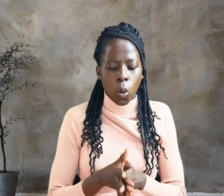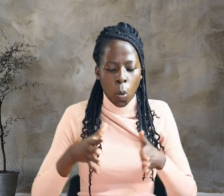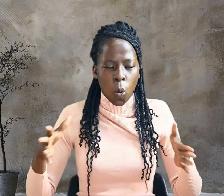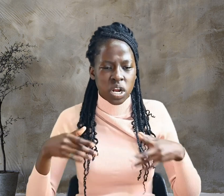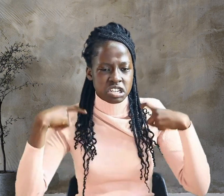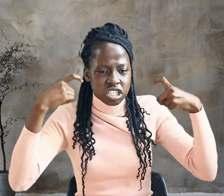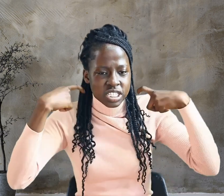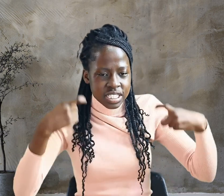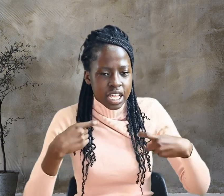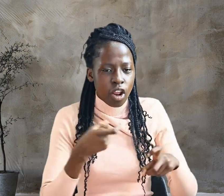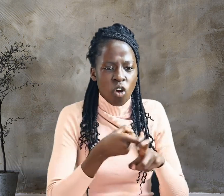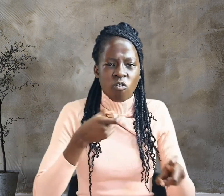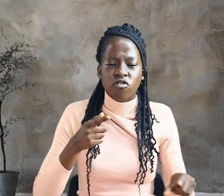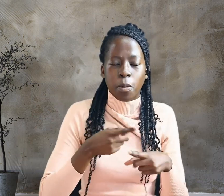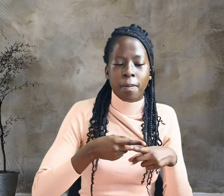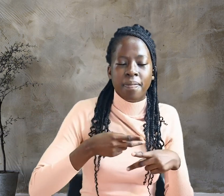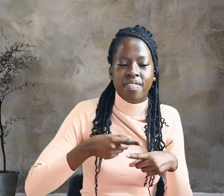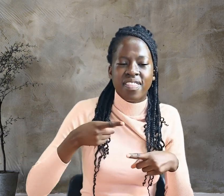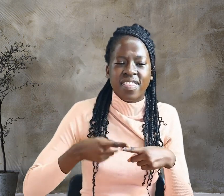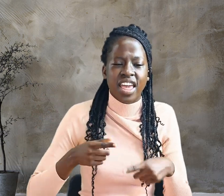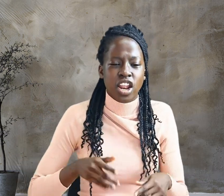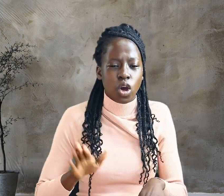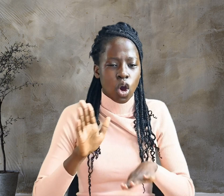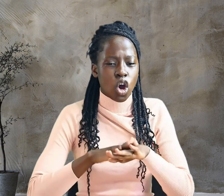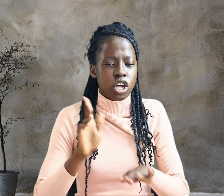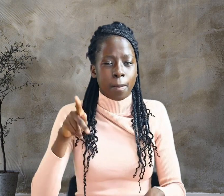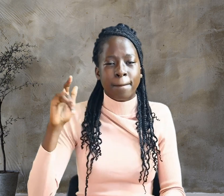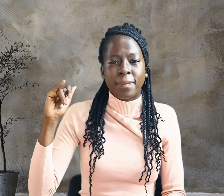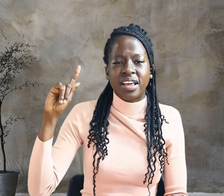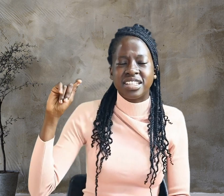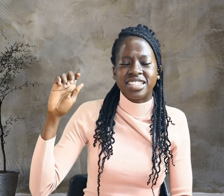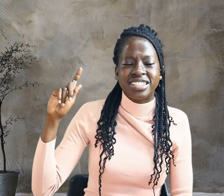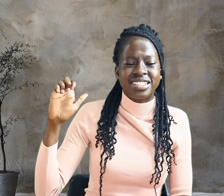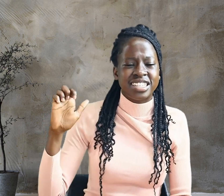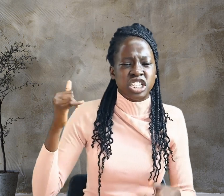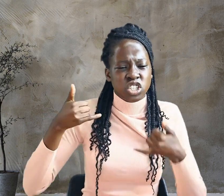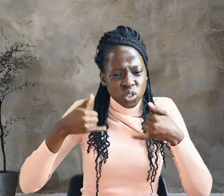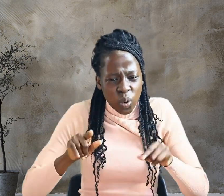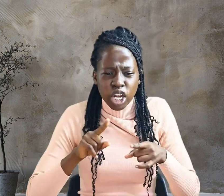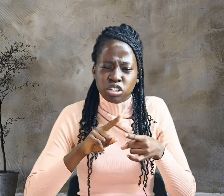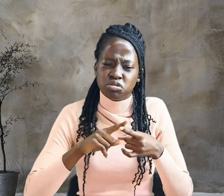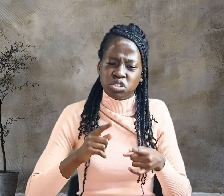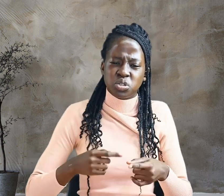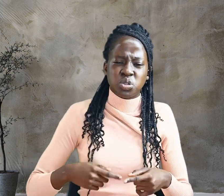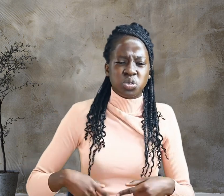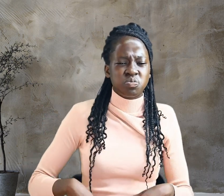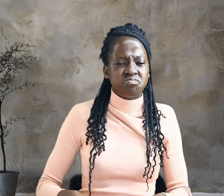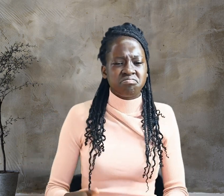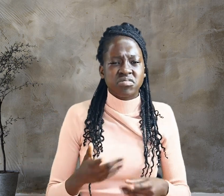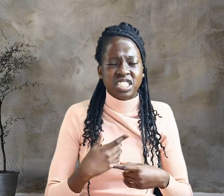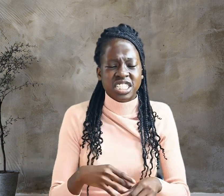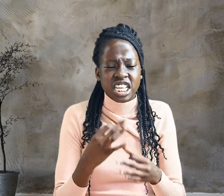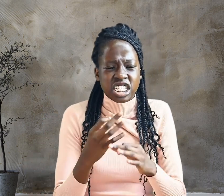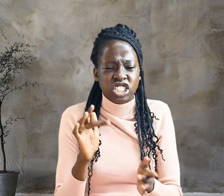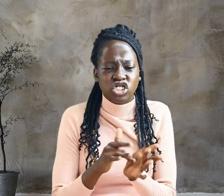From then on, Pilate tried to set Jesus free, but the Jewish leaders kept shouting,